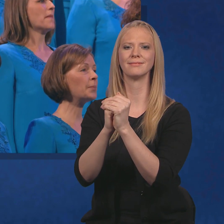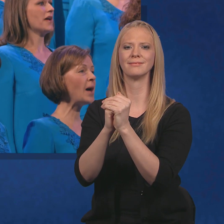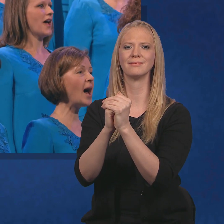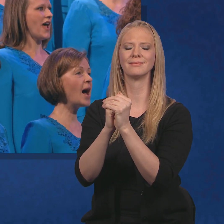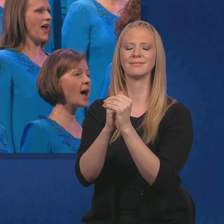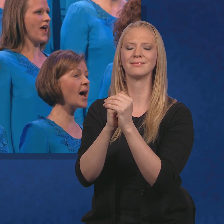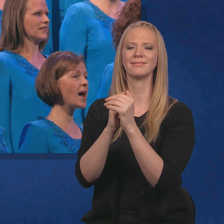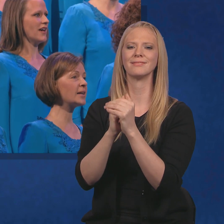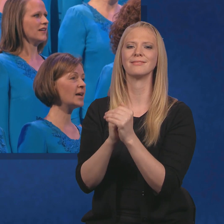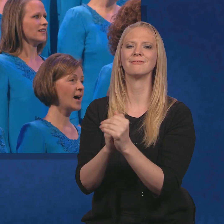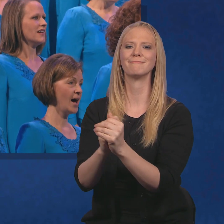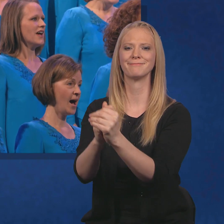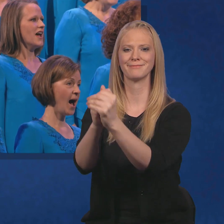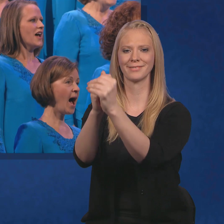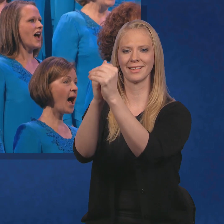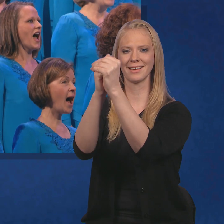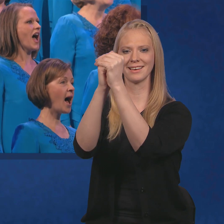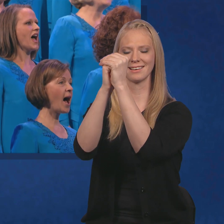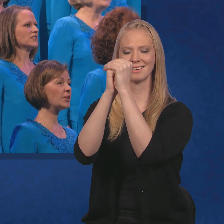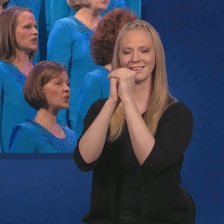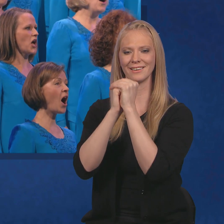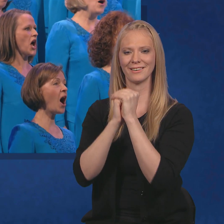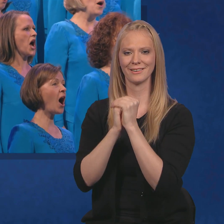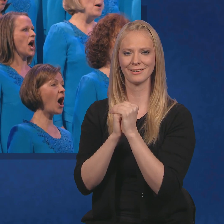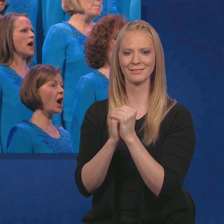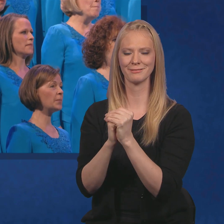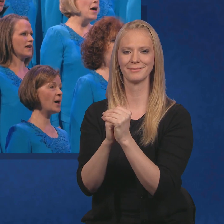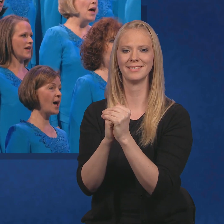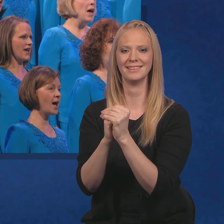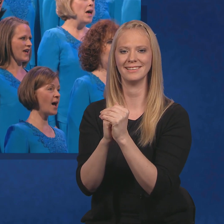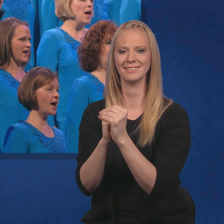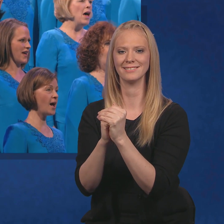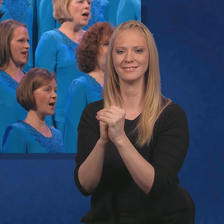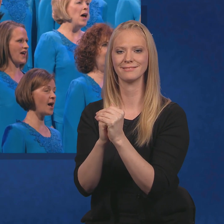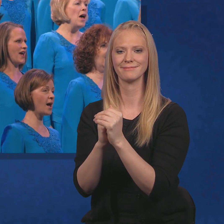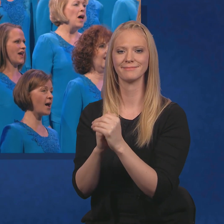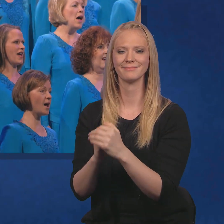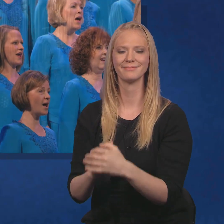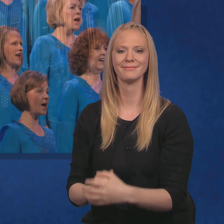Amen and Amen.